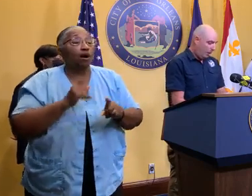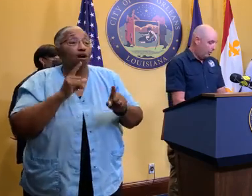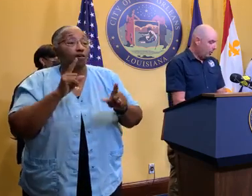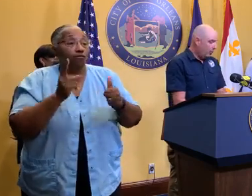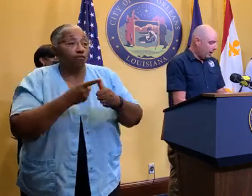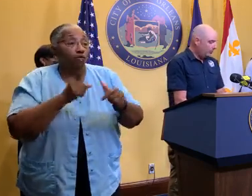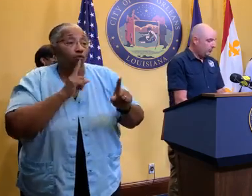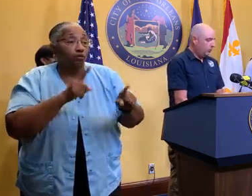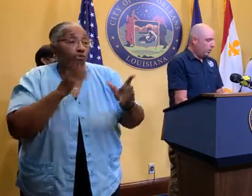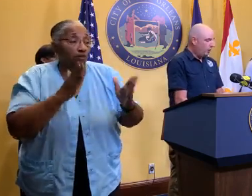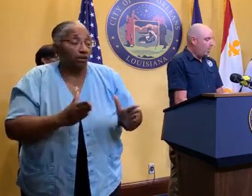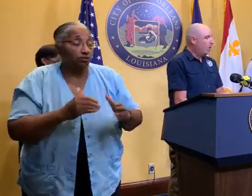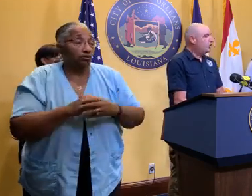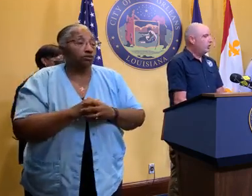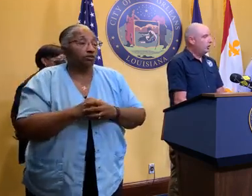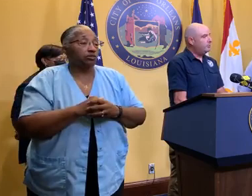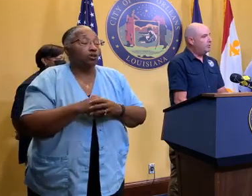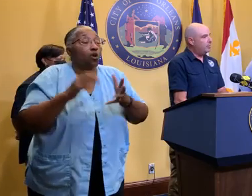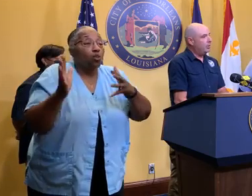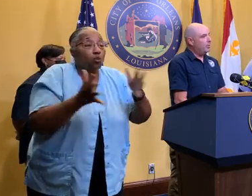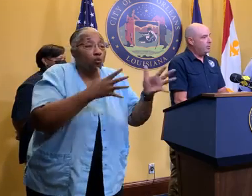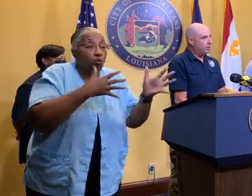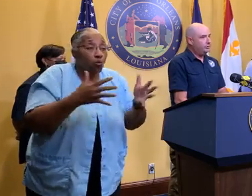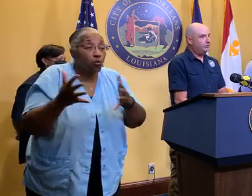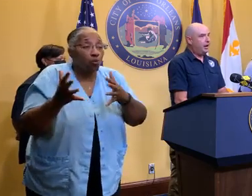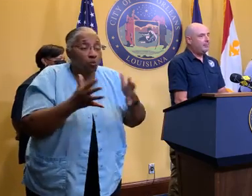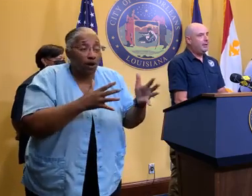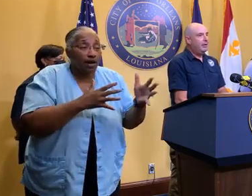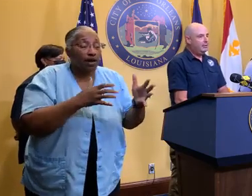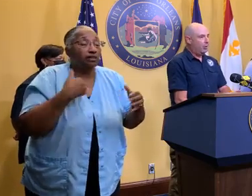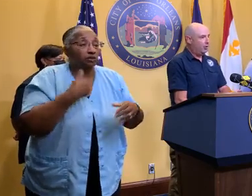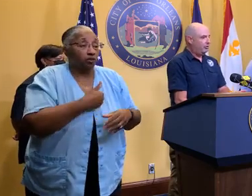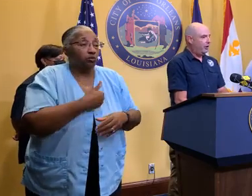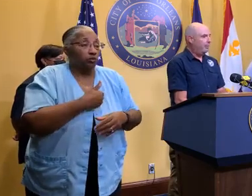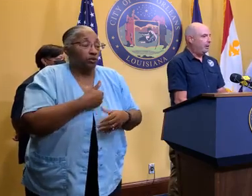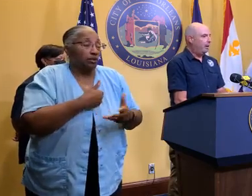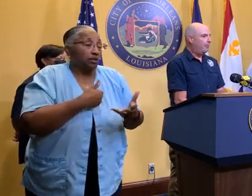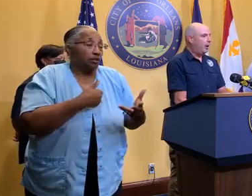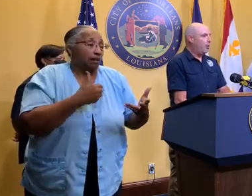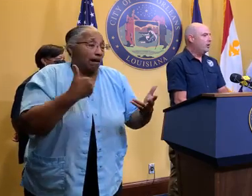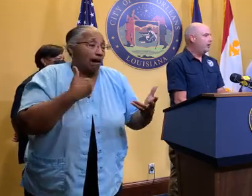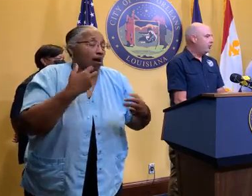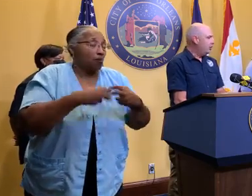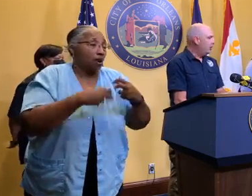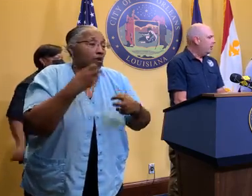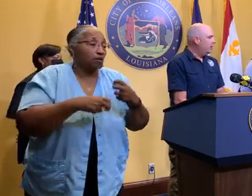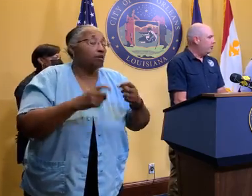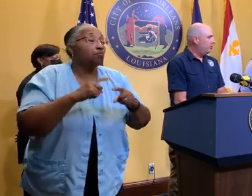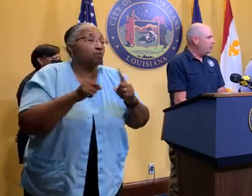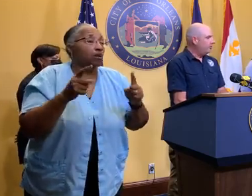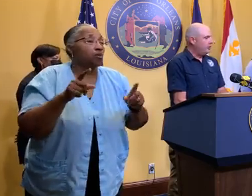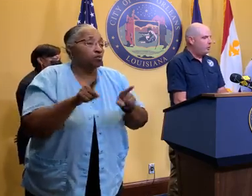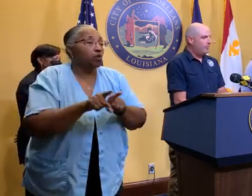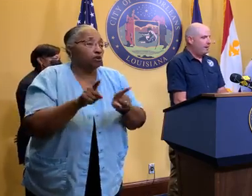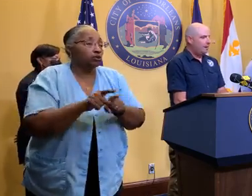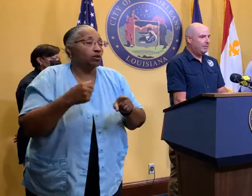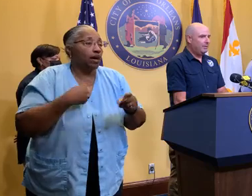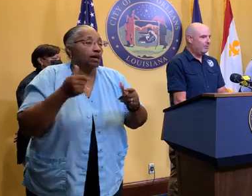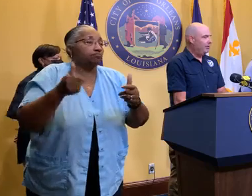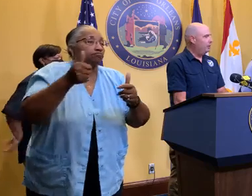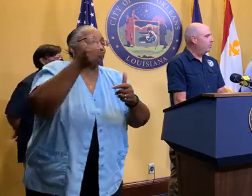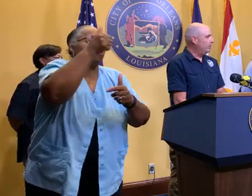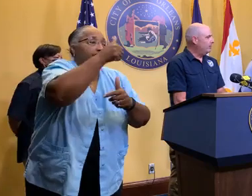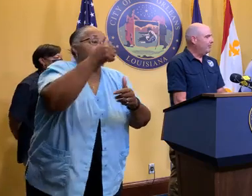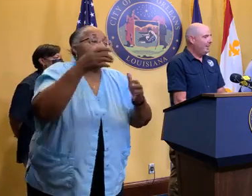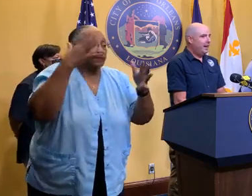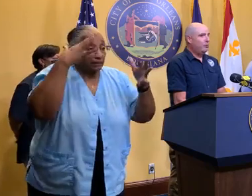although the winds were marginal up to the point where we would stop, there were some prioritization decisions that were made, but